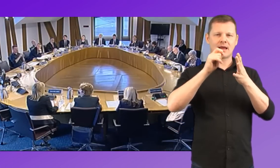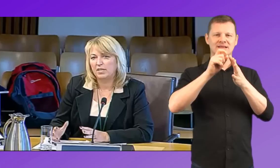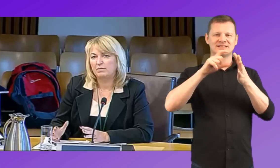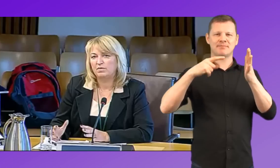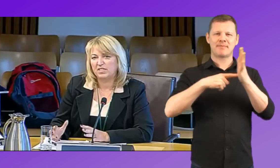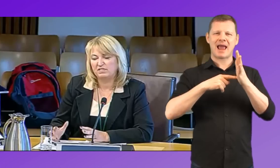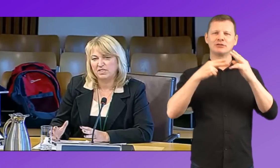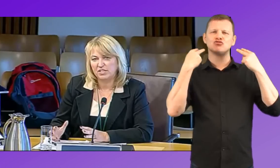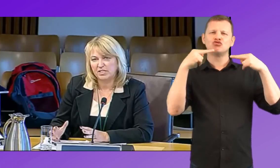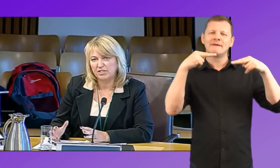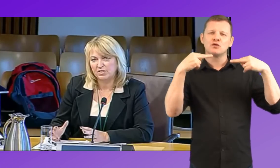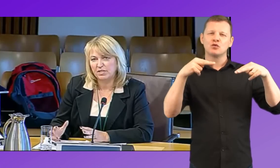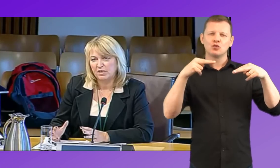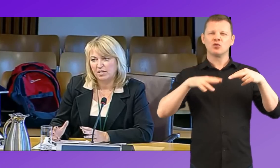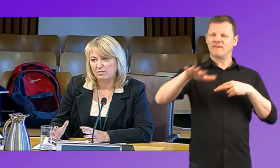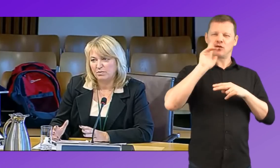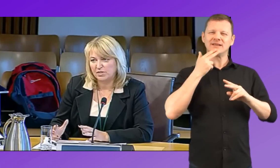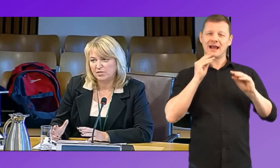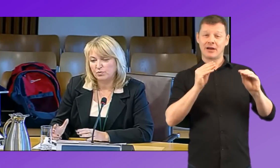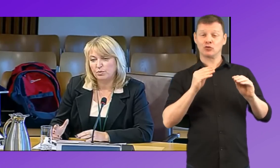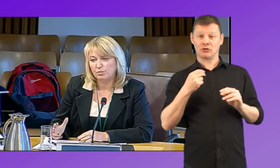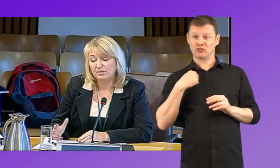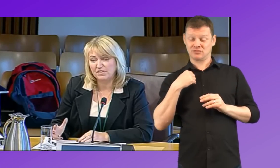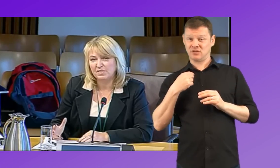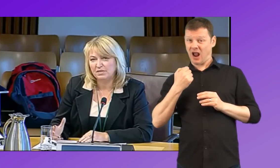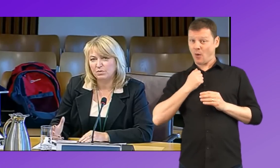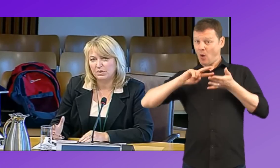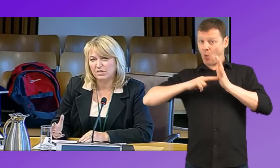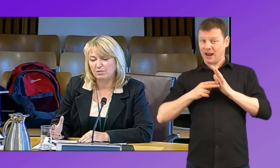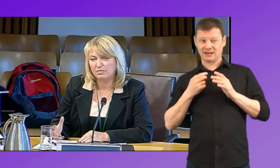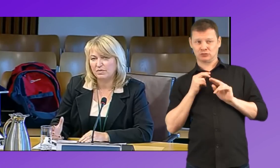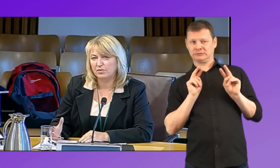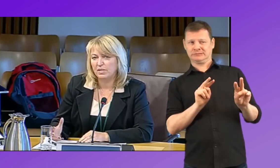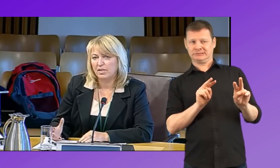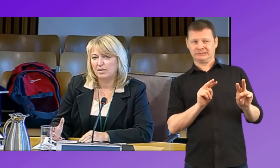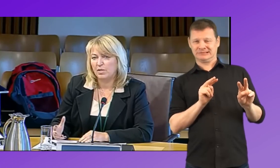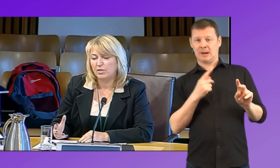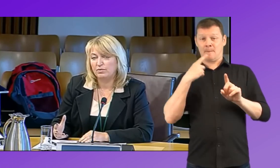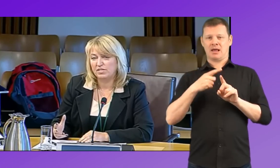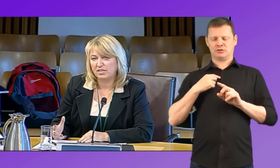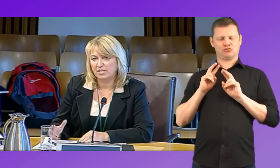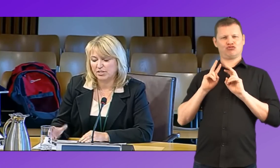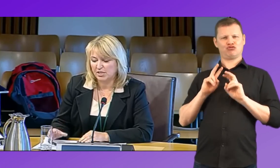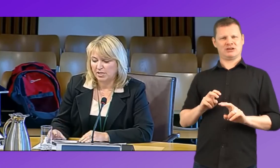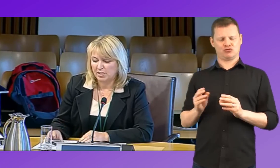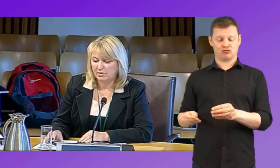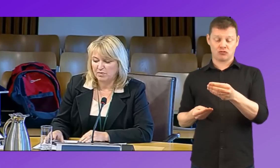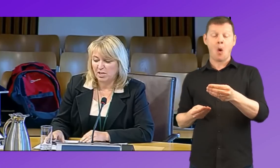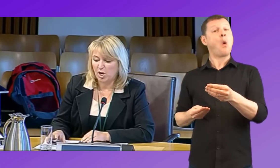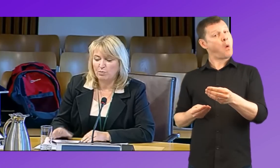of deaf education because what we've seen and what has come through our research are